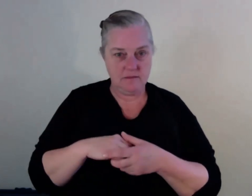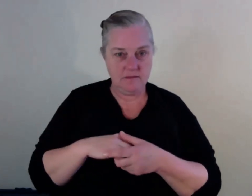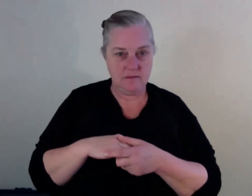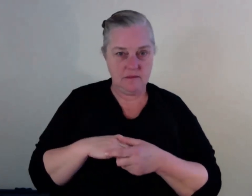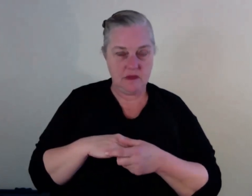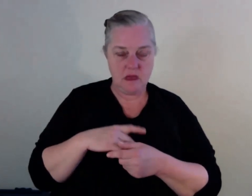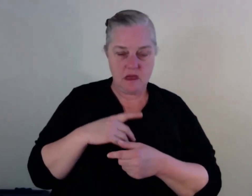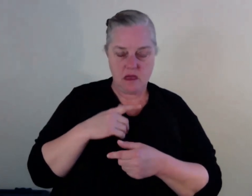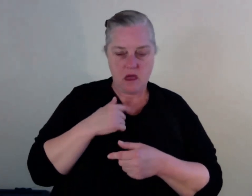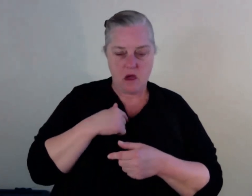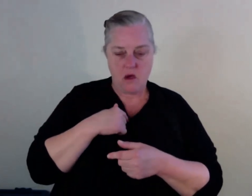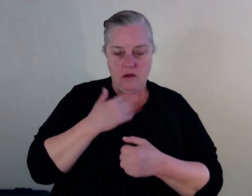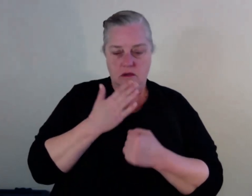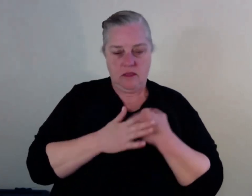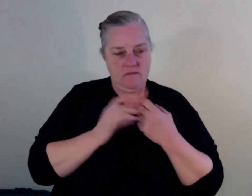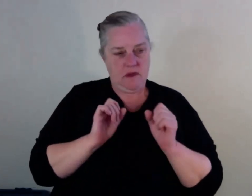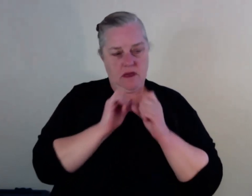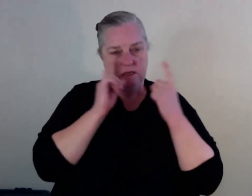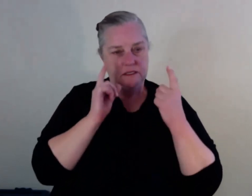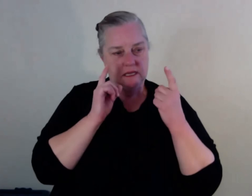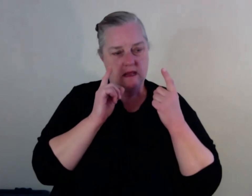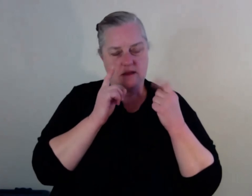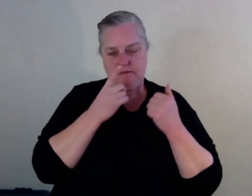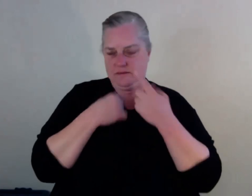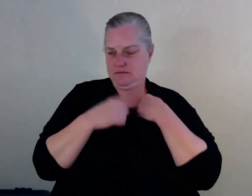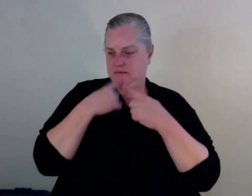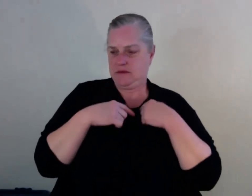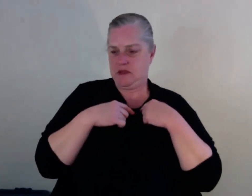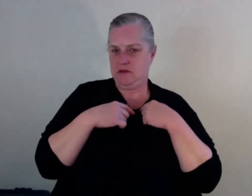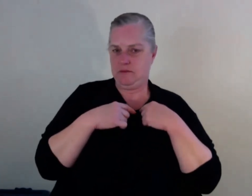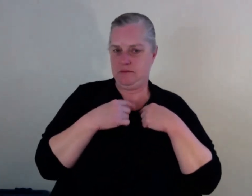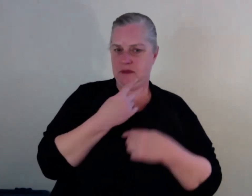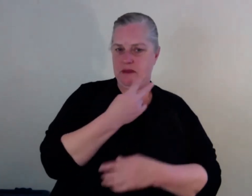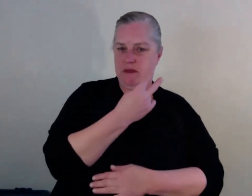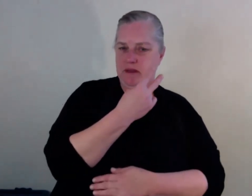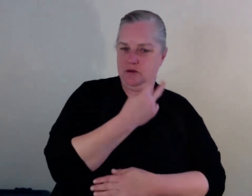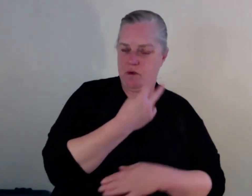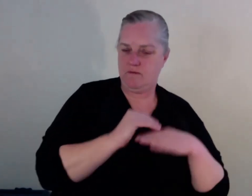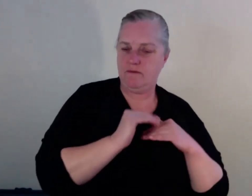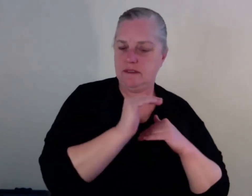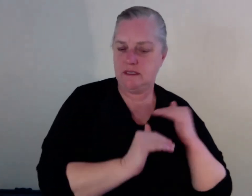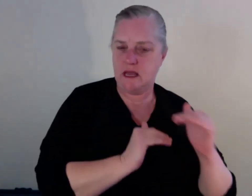way saying, this is what you need when I didn't feel an addictive use happening, but I felt, my diagnosis was